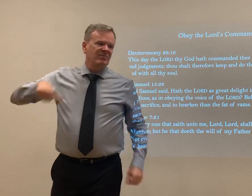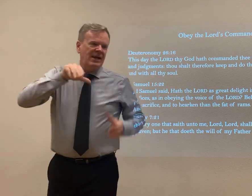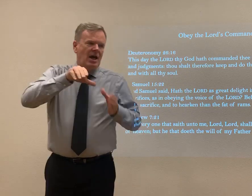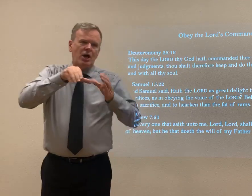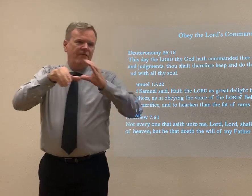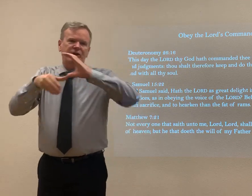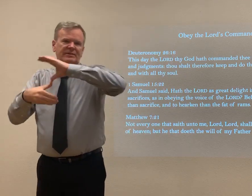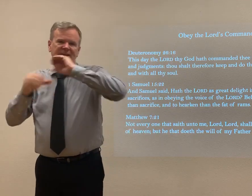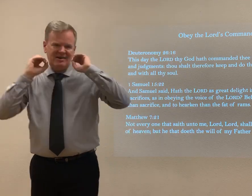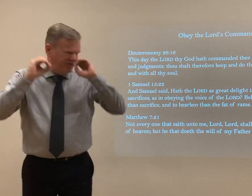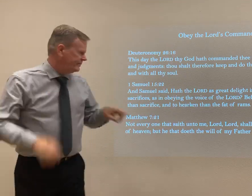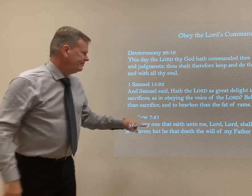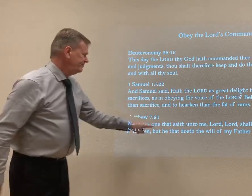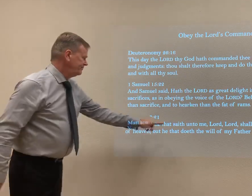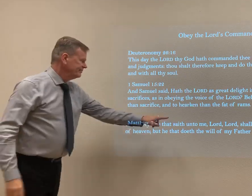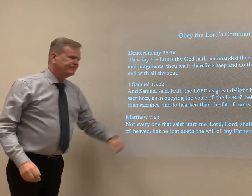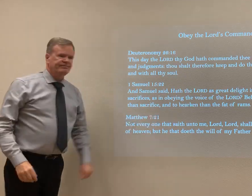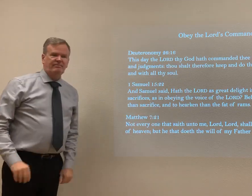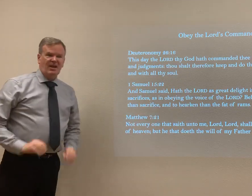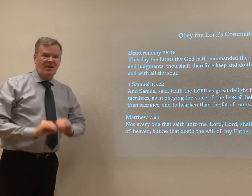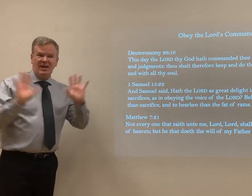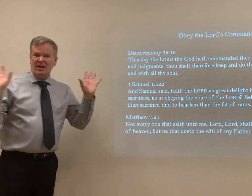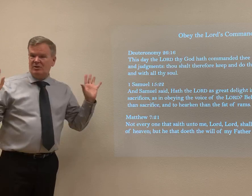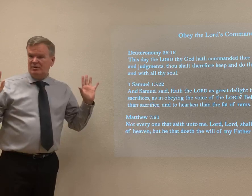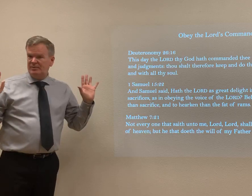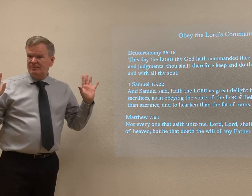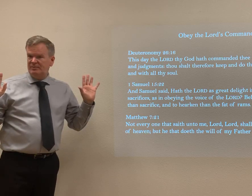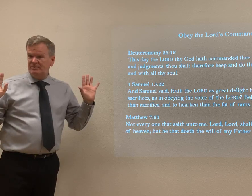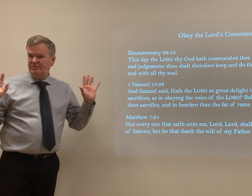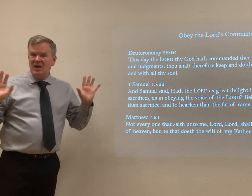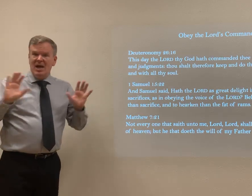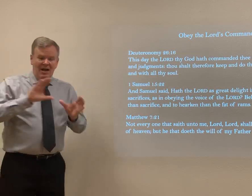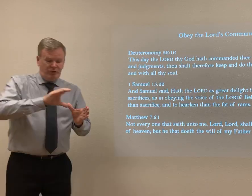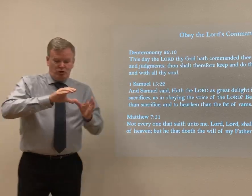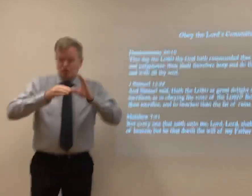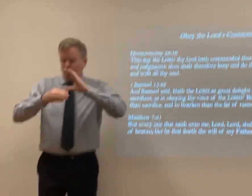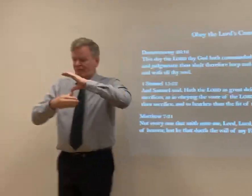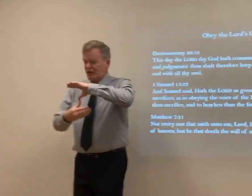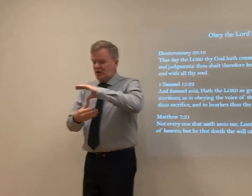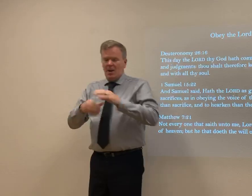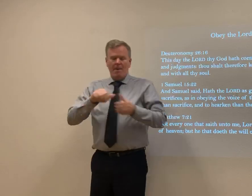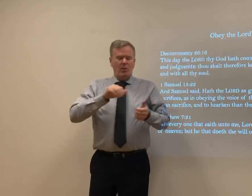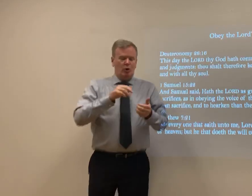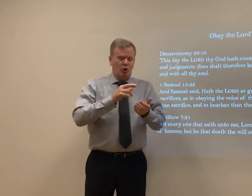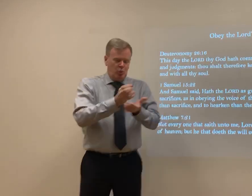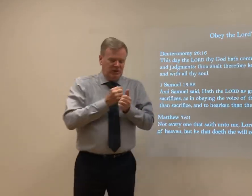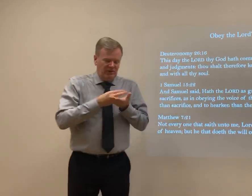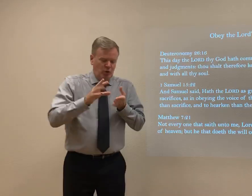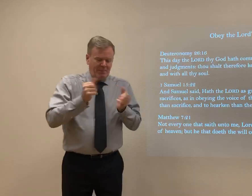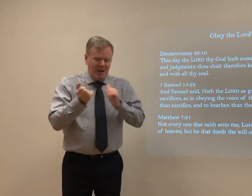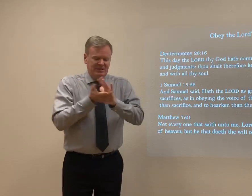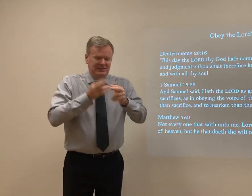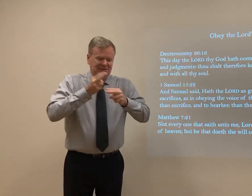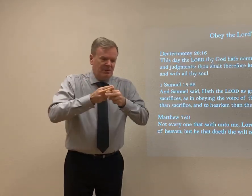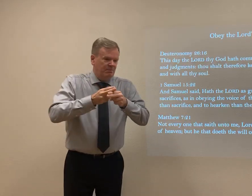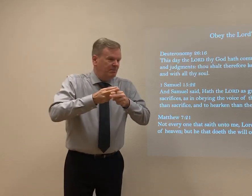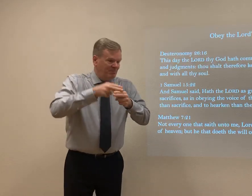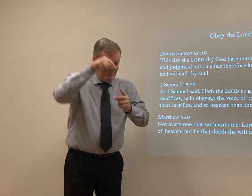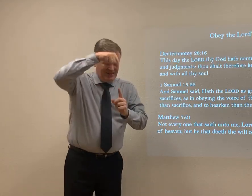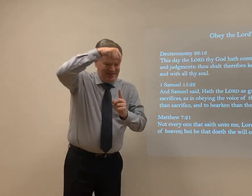Just because you're saying, Lord, Lord, doesn't mean you're saved. Okay? When you're converted, you receive the infilling of the Holy Ghost. You're baptized